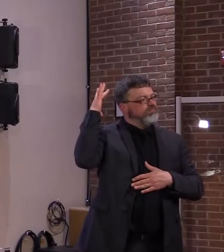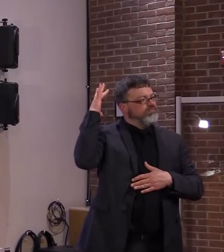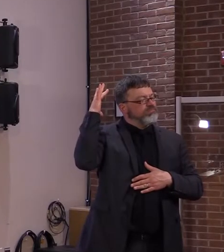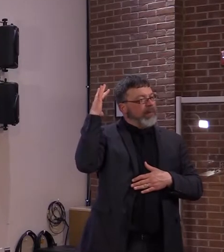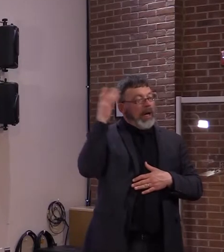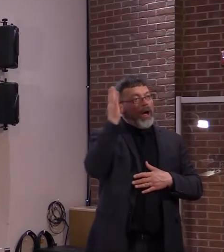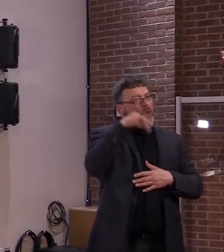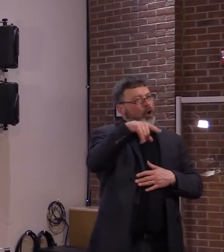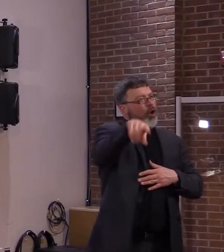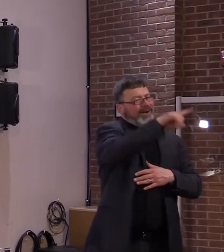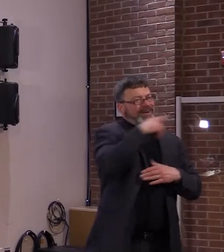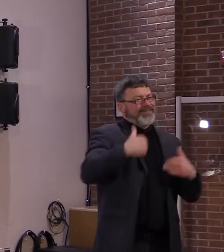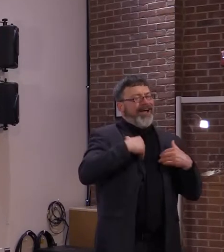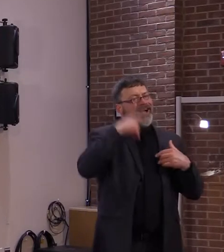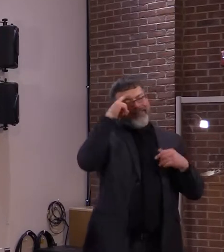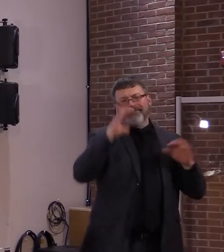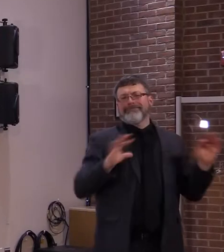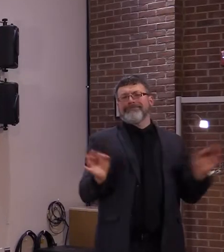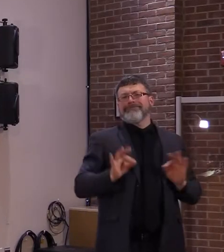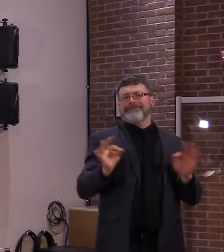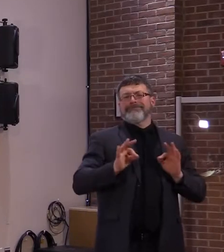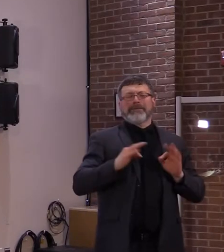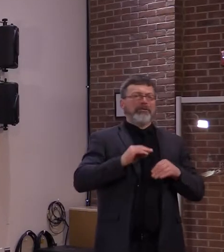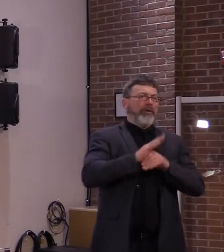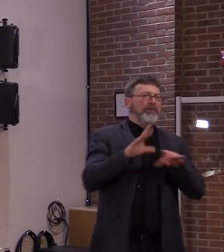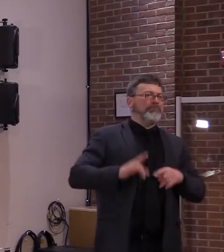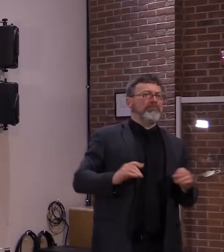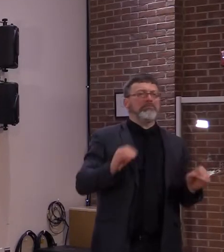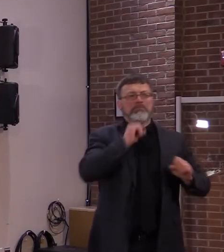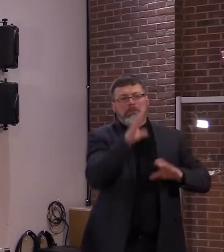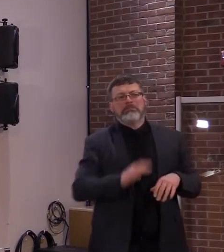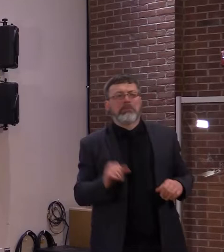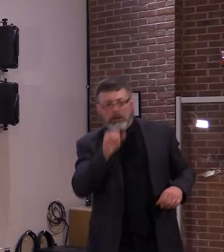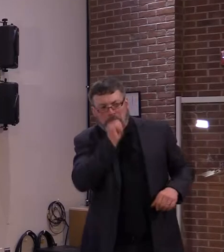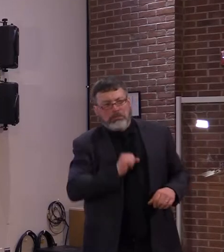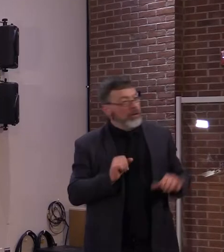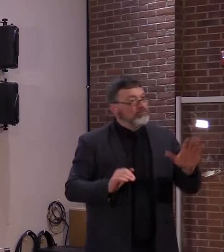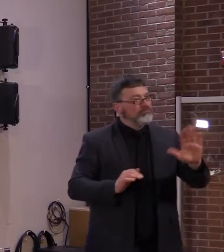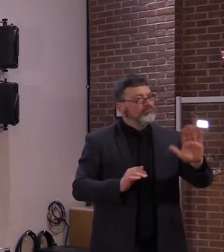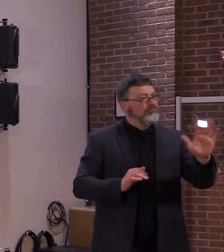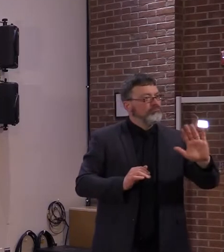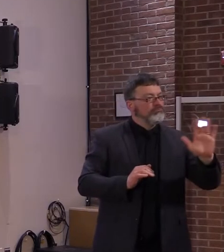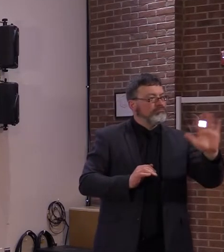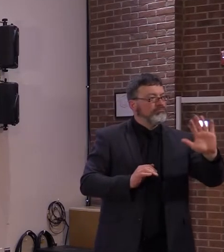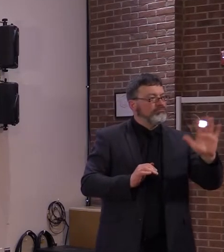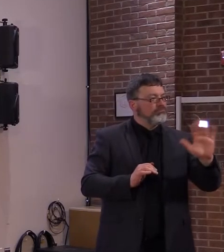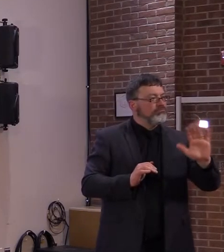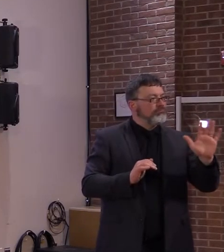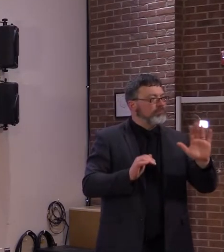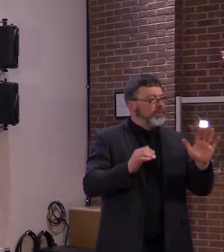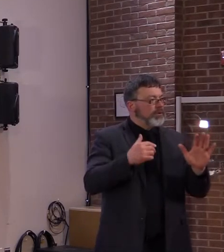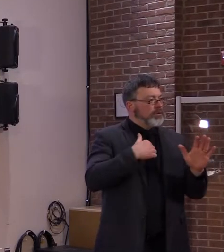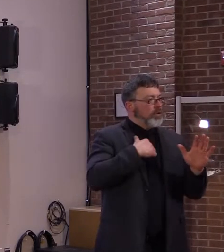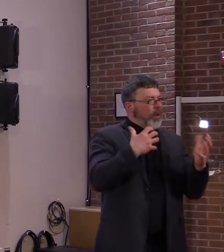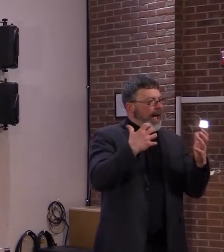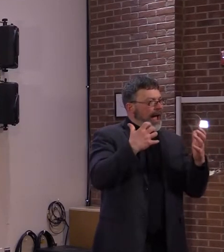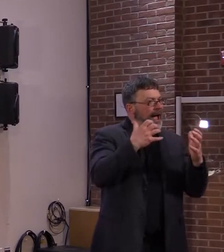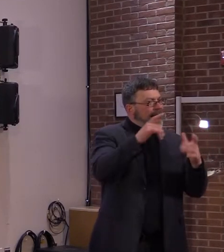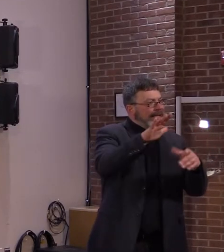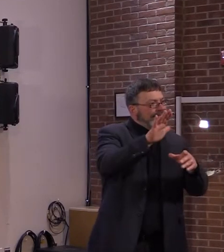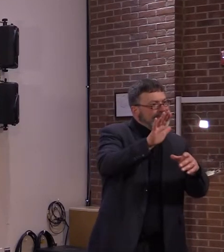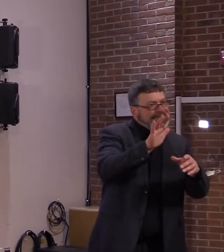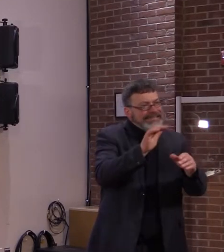So here's something else that can happen. Either a loss of taste or smell called anosmia, or a